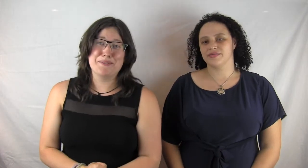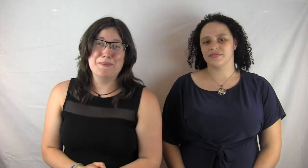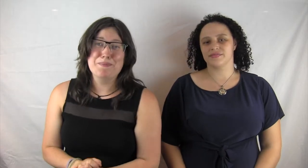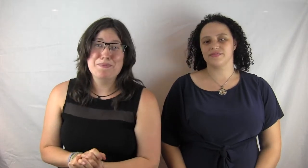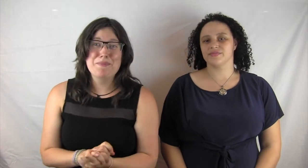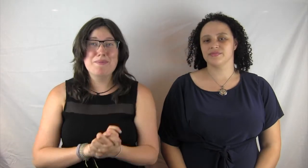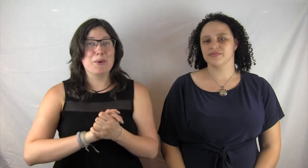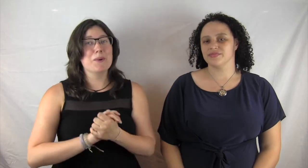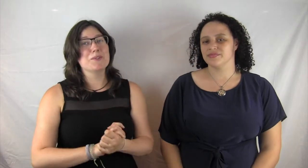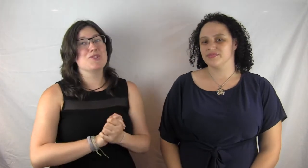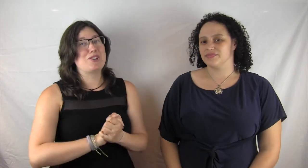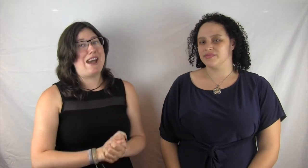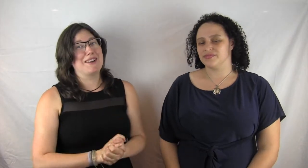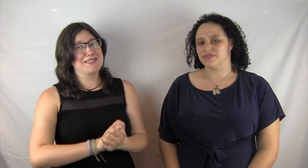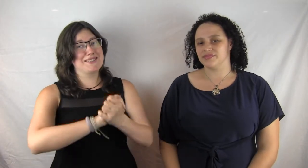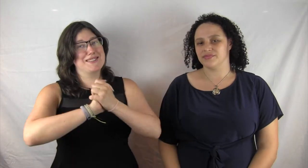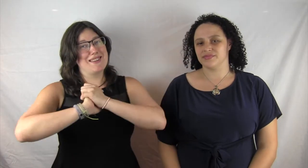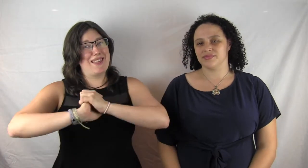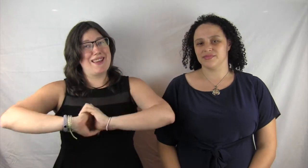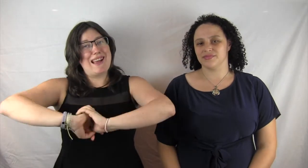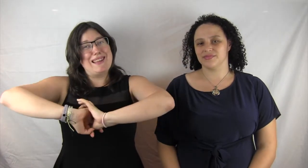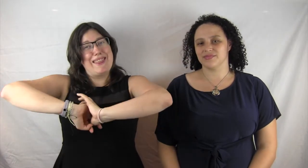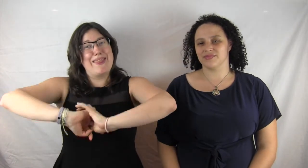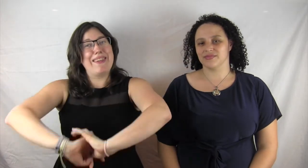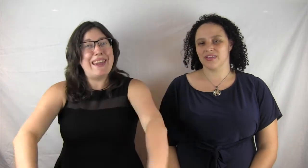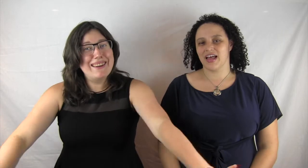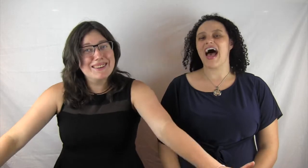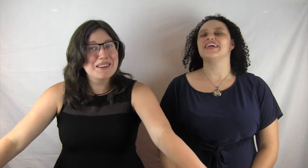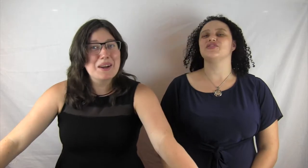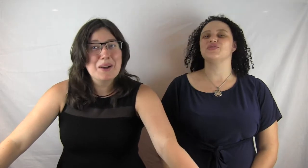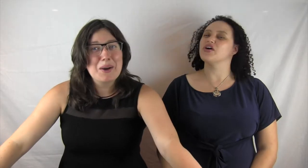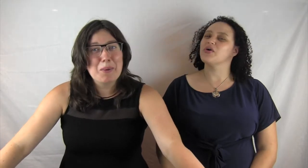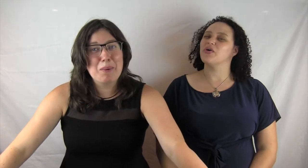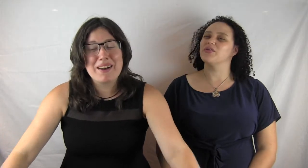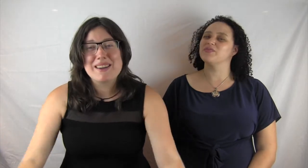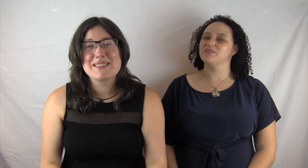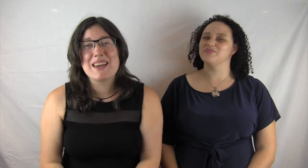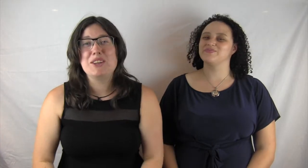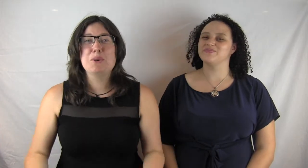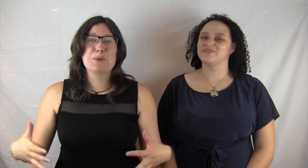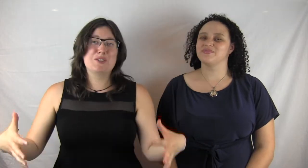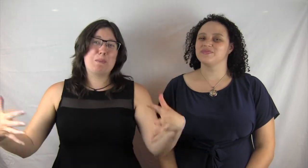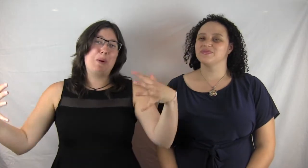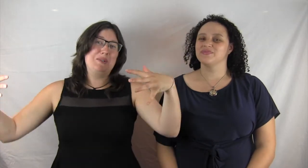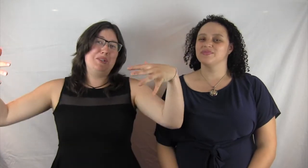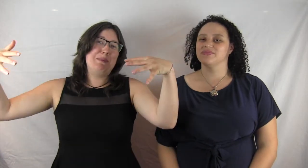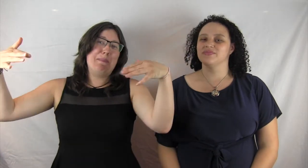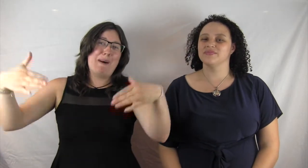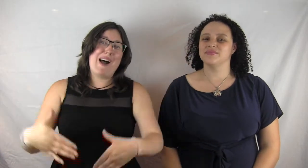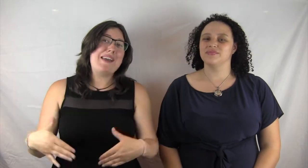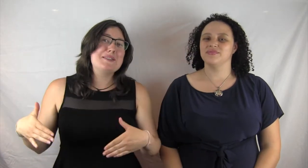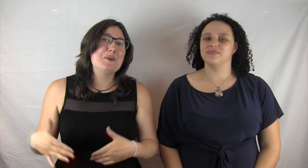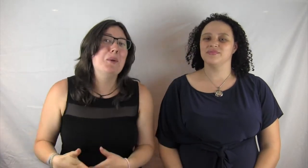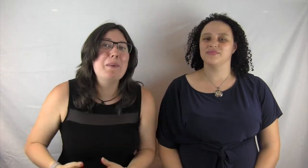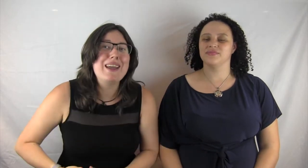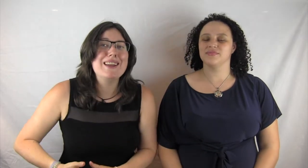the whole Jack's thing. I do too. Where he's like, you were supposed to be my soulmate.